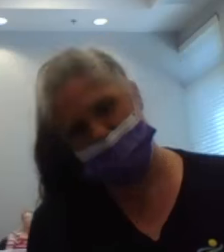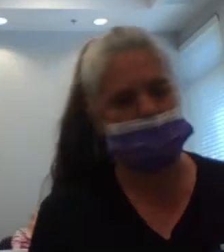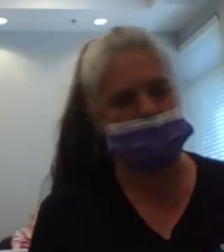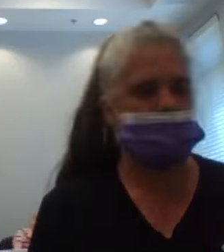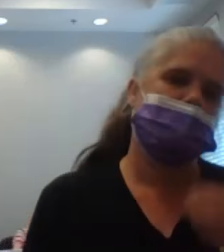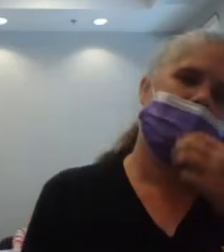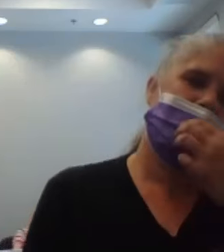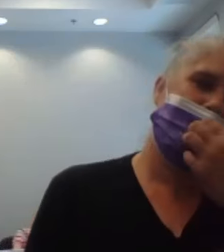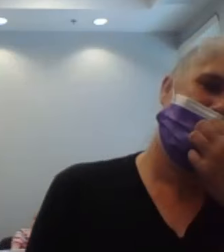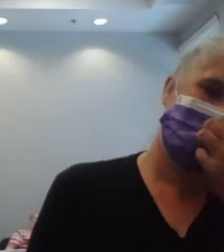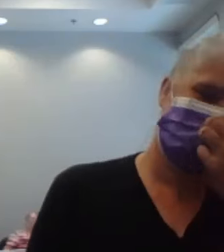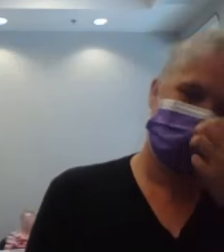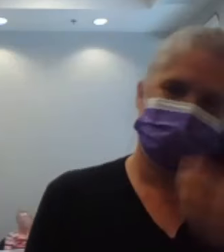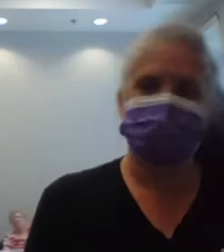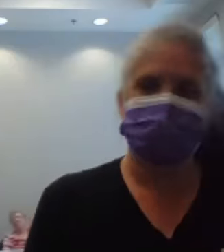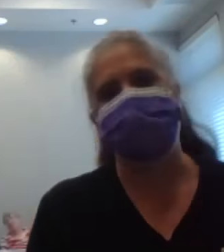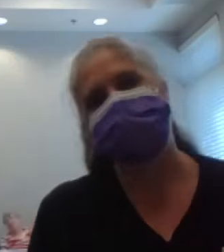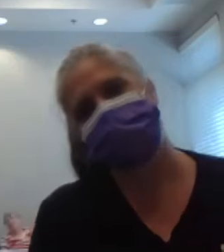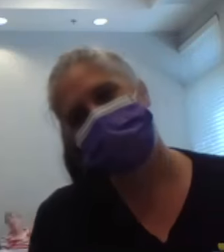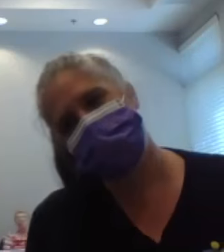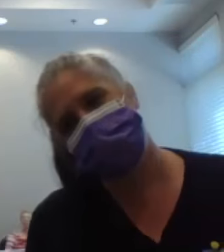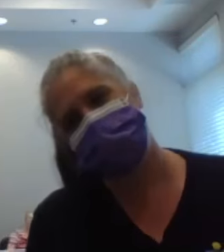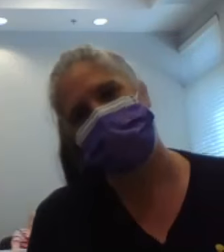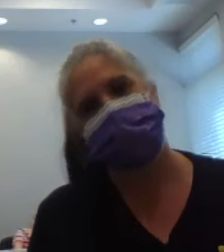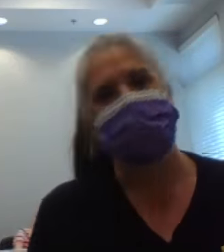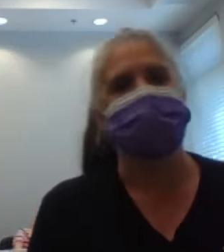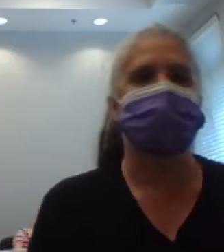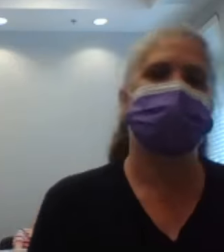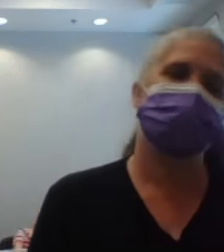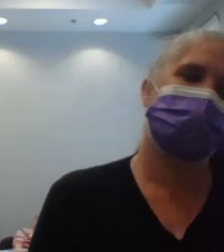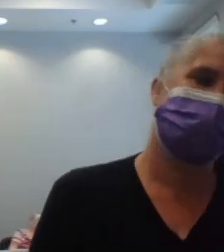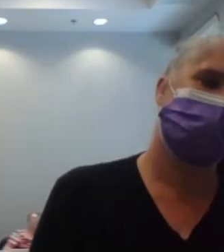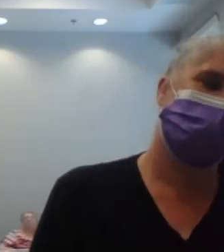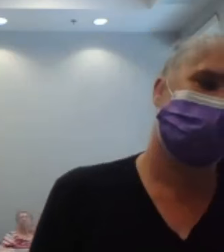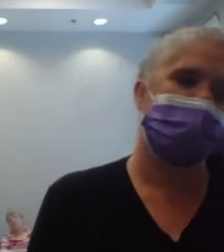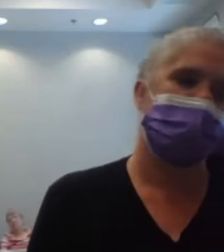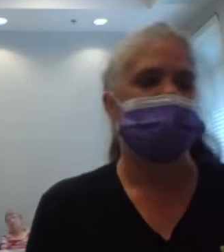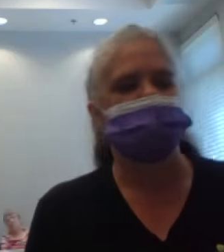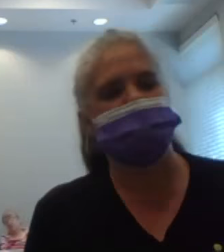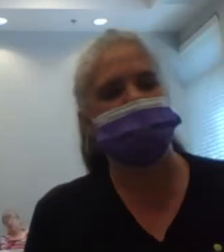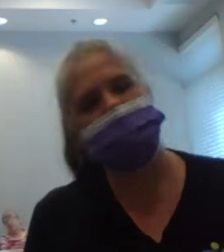nine, 10, 11, 12,